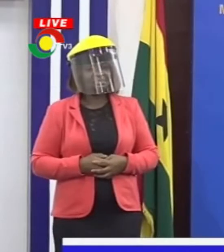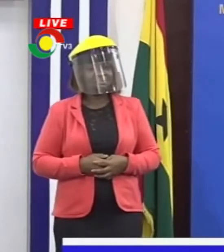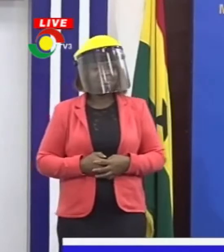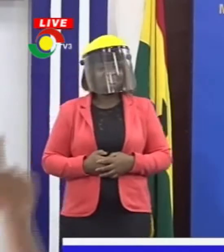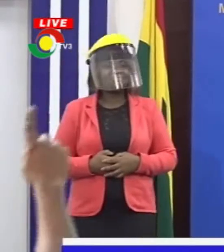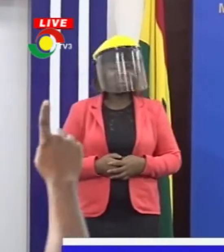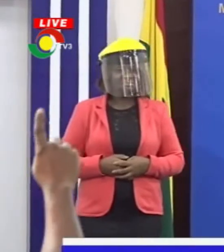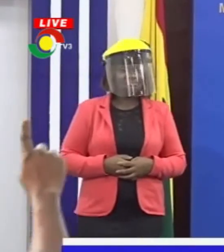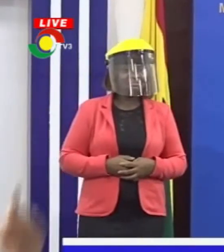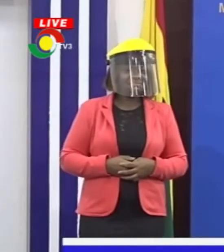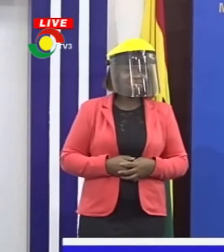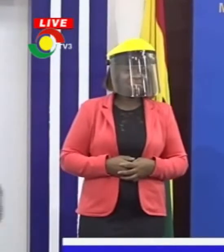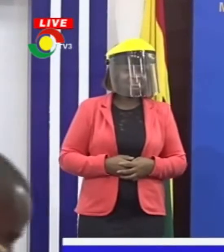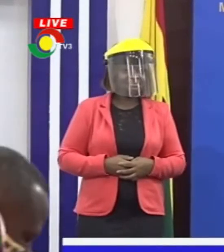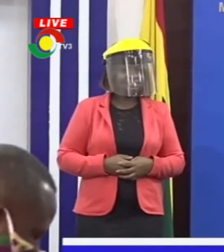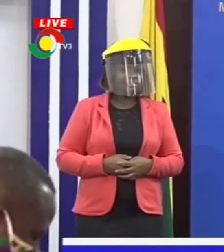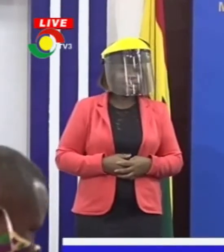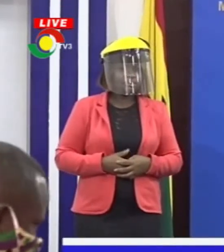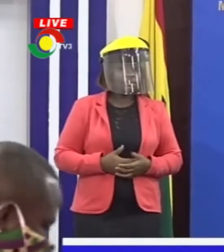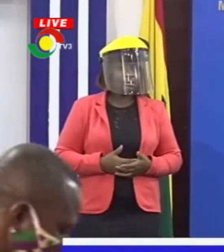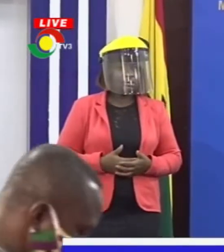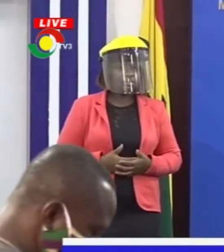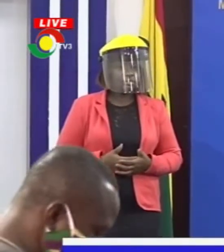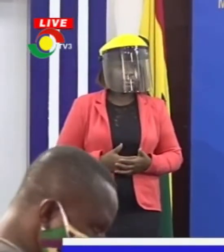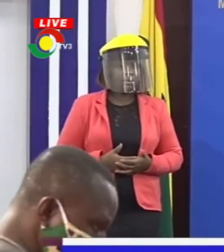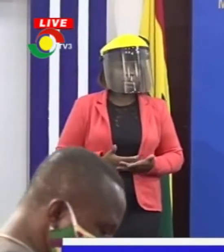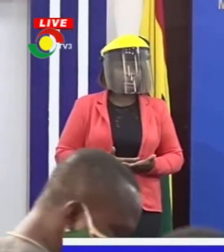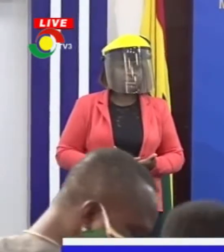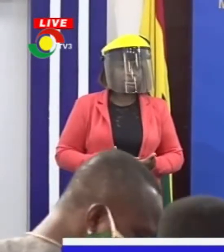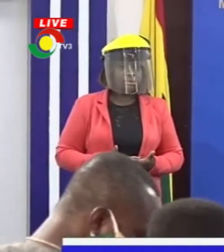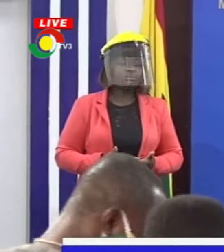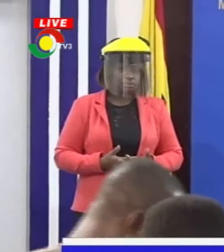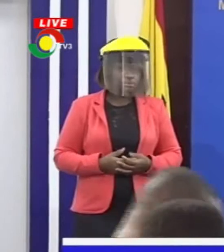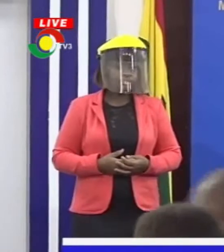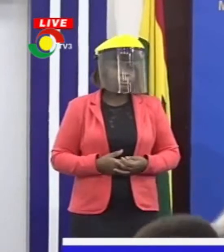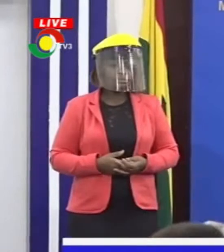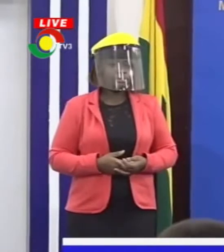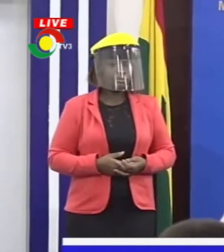One, two, three. So we'll take the final batch of three, and then we'll leave it here.